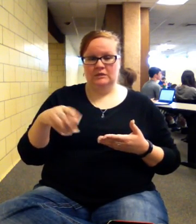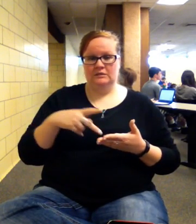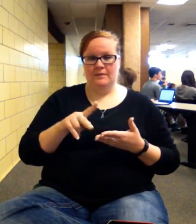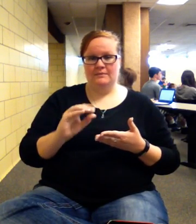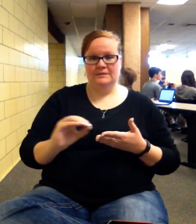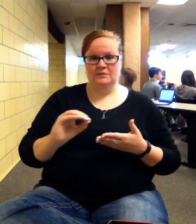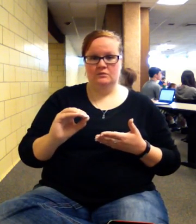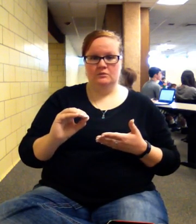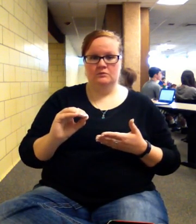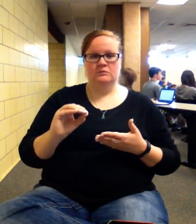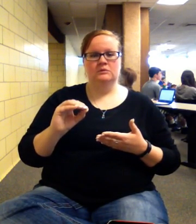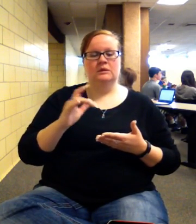Calculate future value.